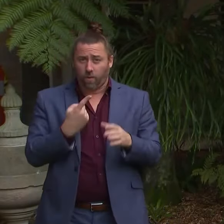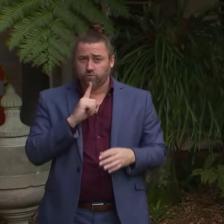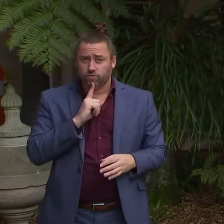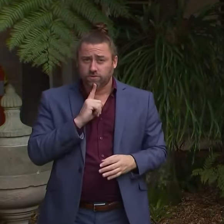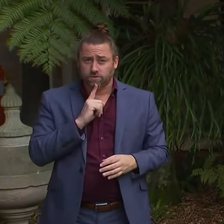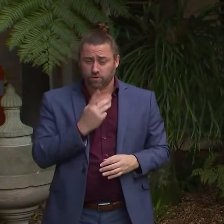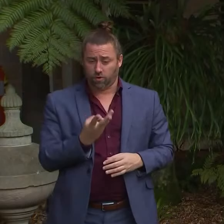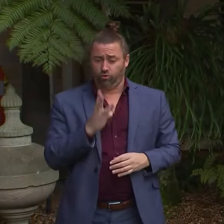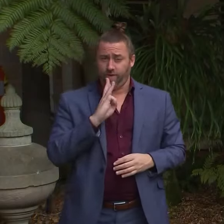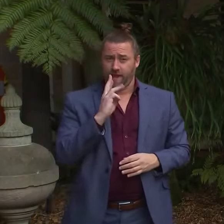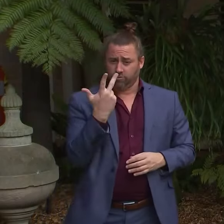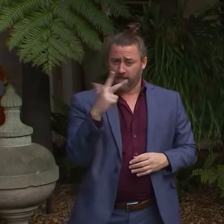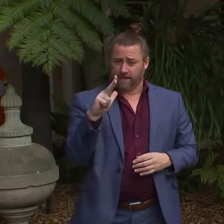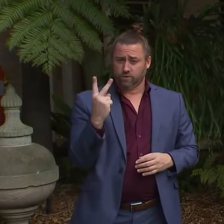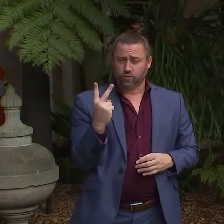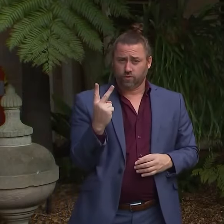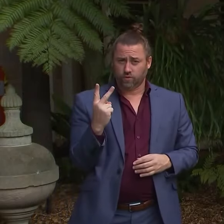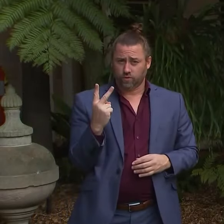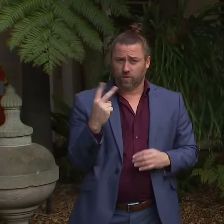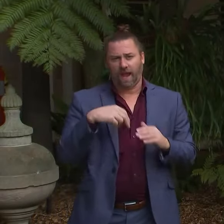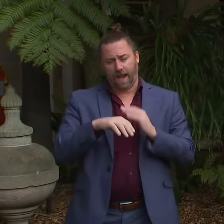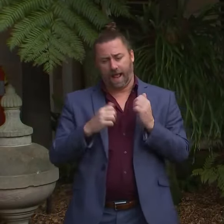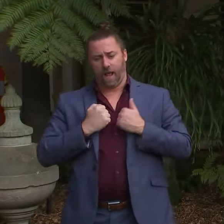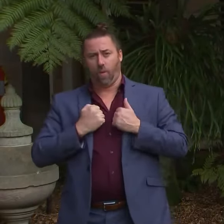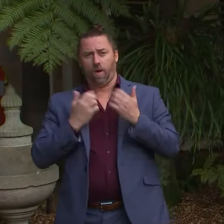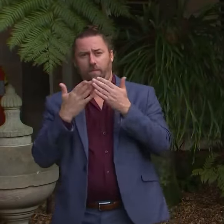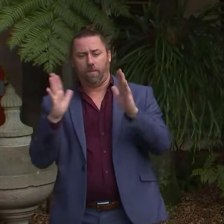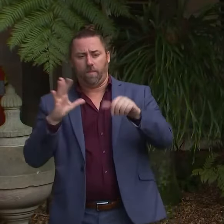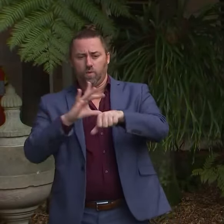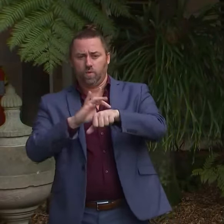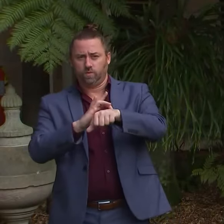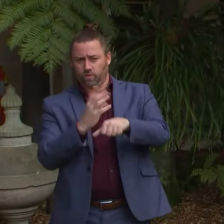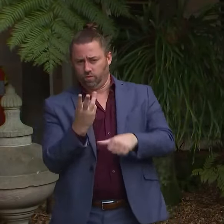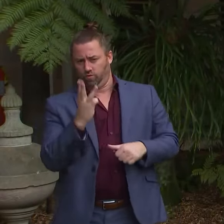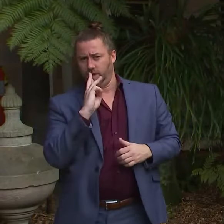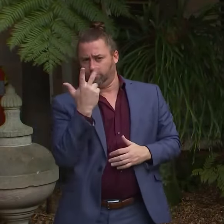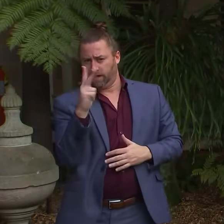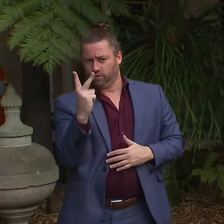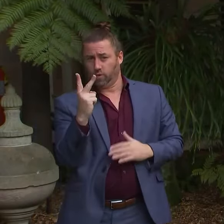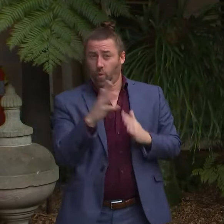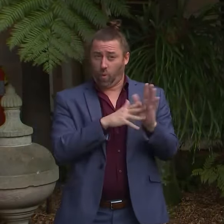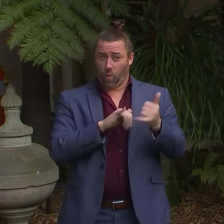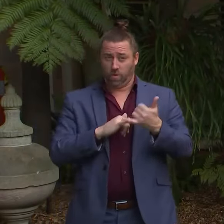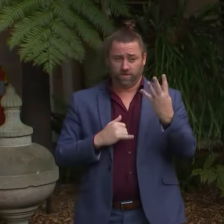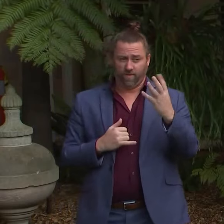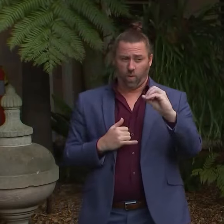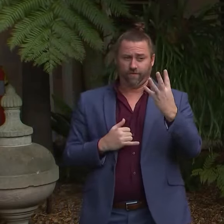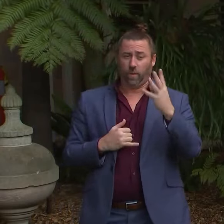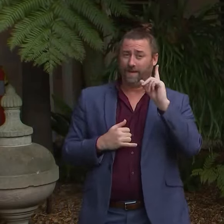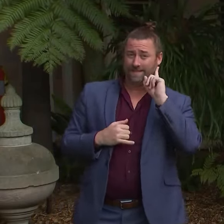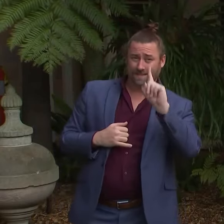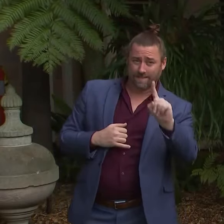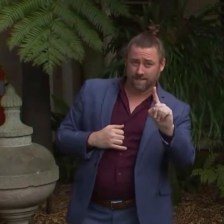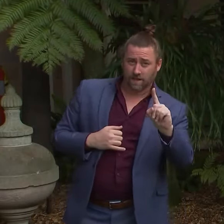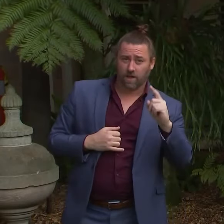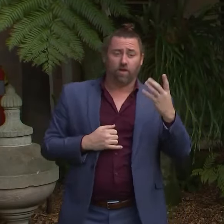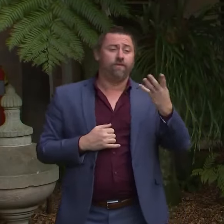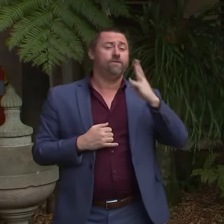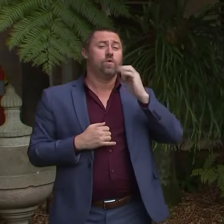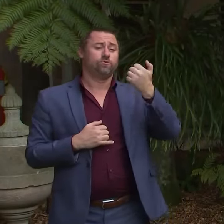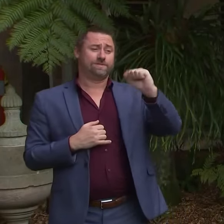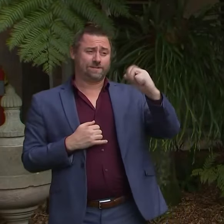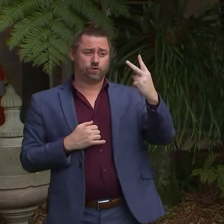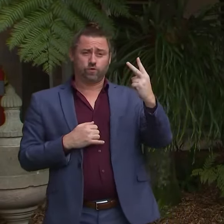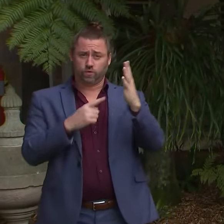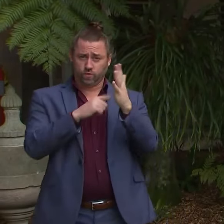382 people in our public hospitals being treated, uh, for COVID-19. It was 404 yesterday, 462